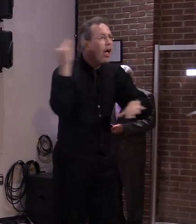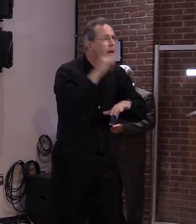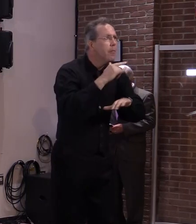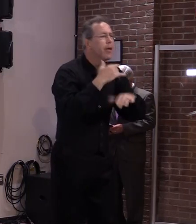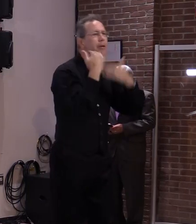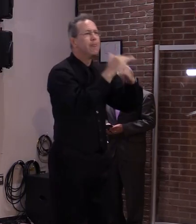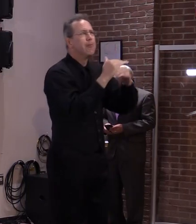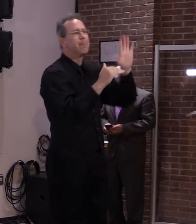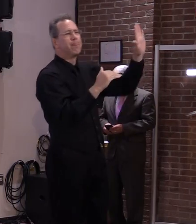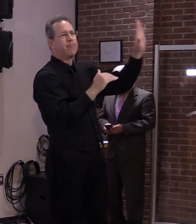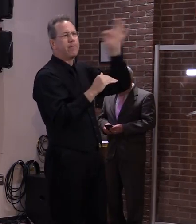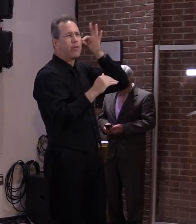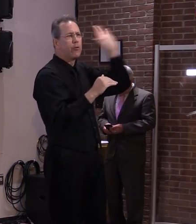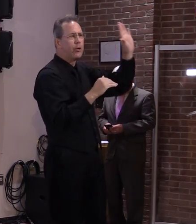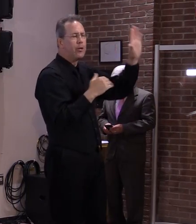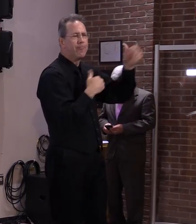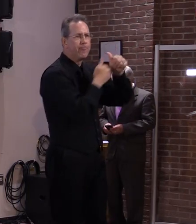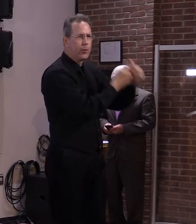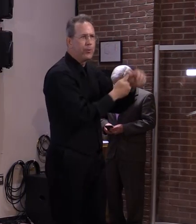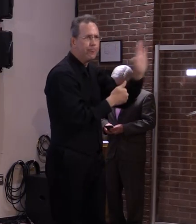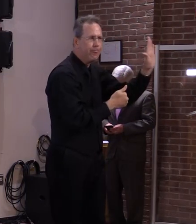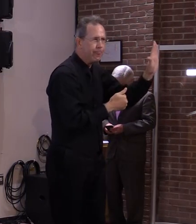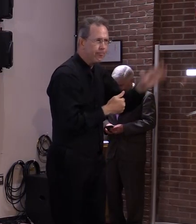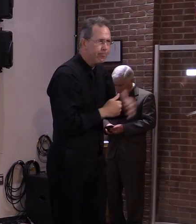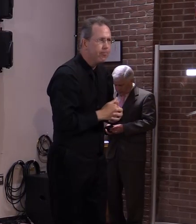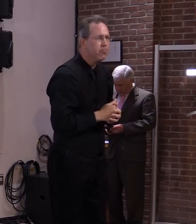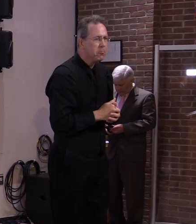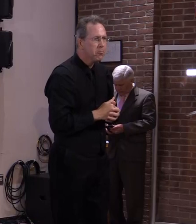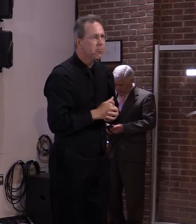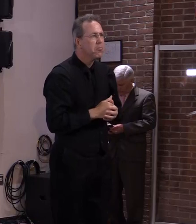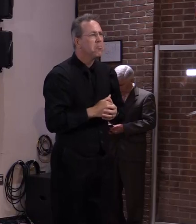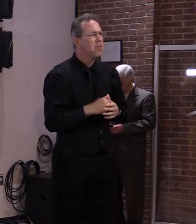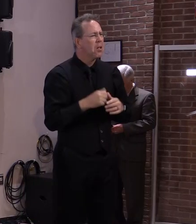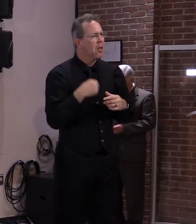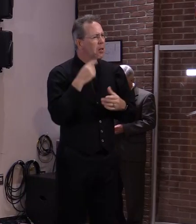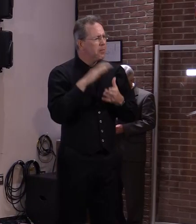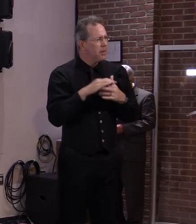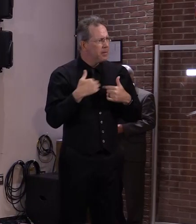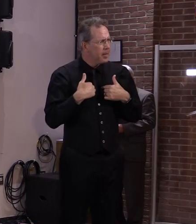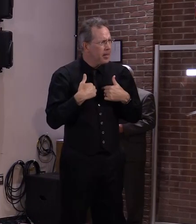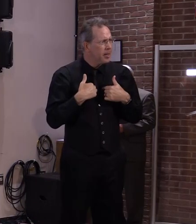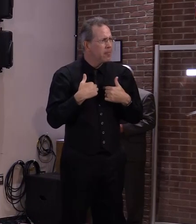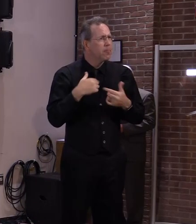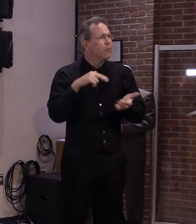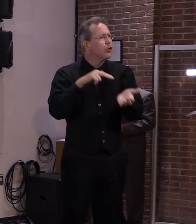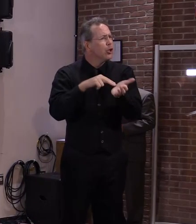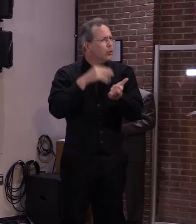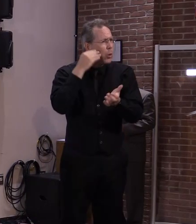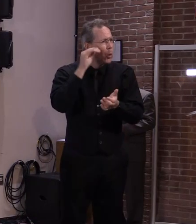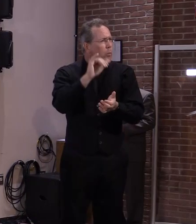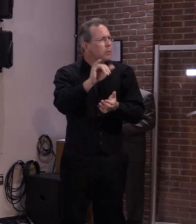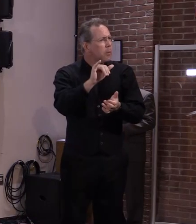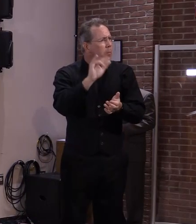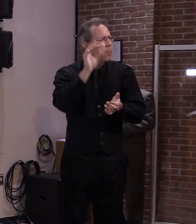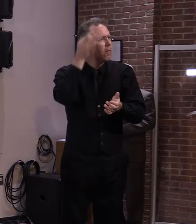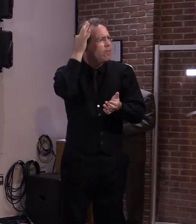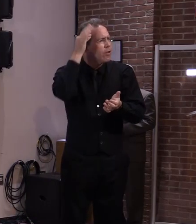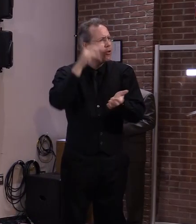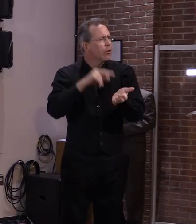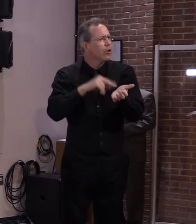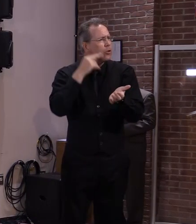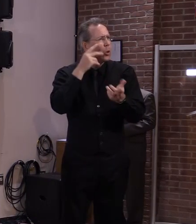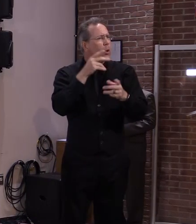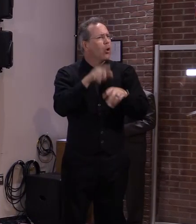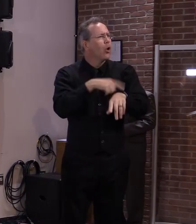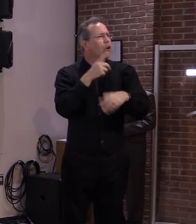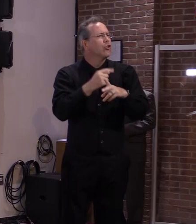place for that. And I think I believe long term care facilities as well. But other than that, just just go back to where we